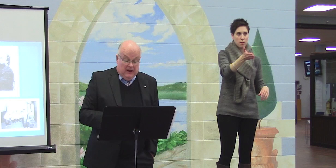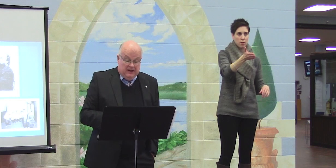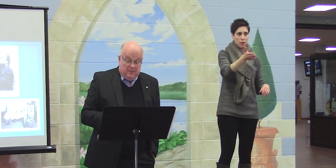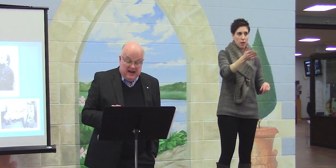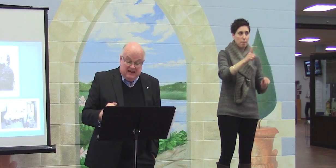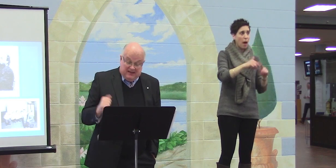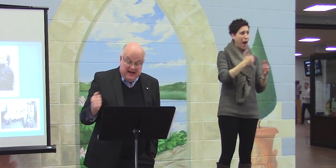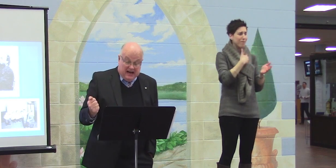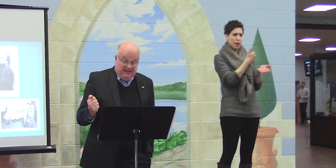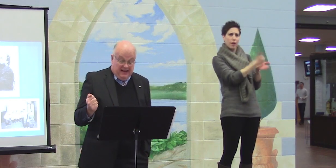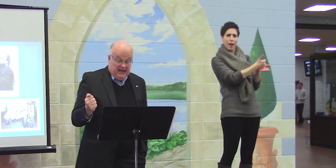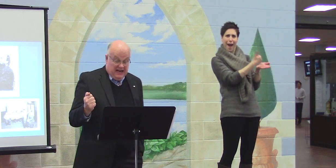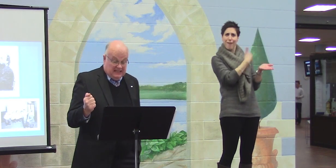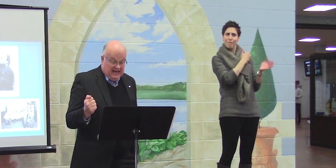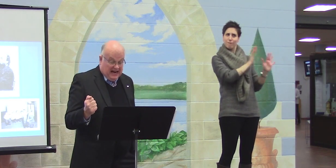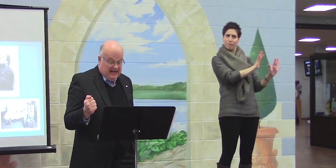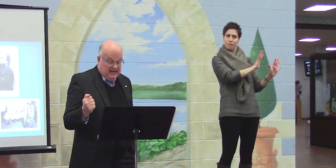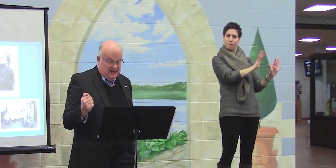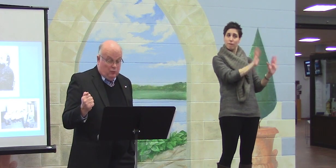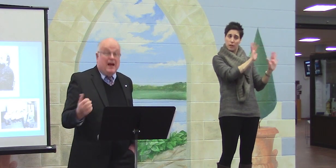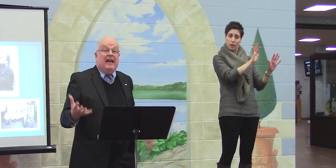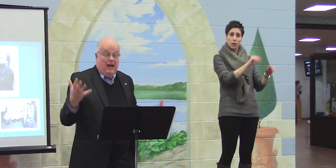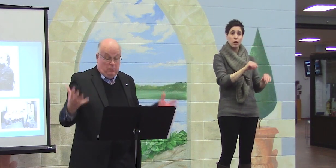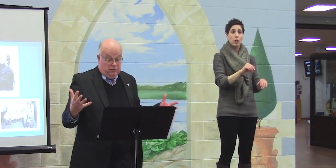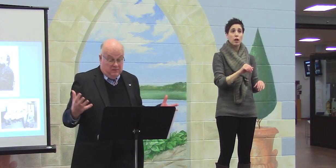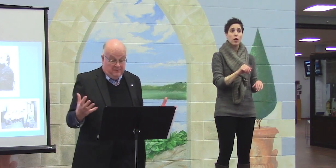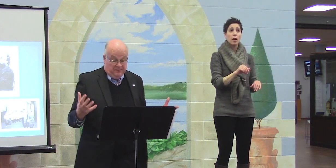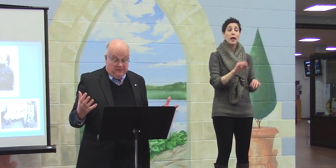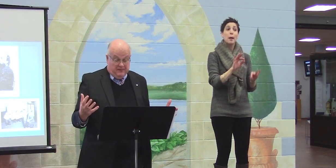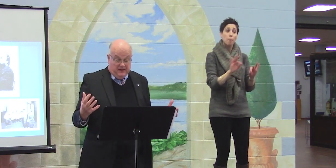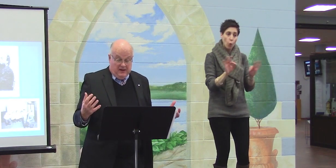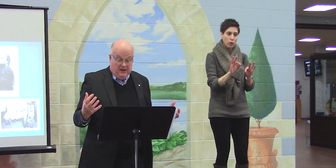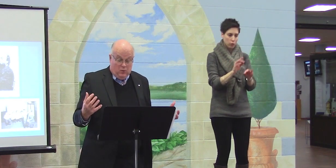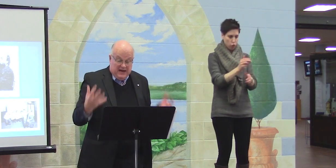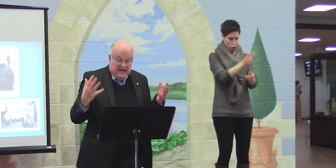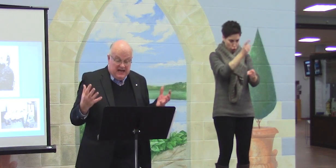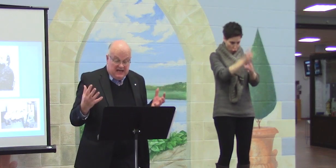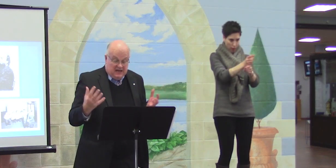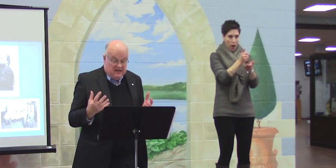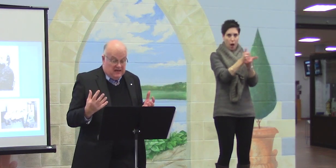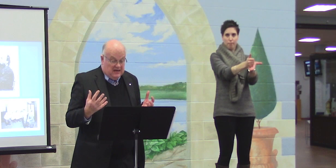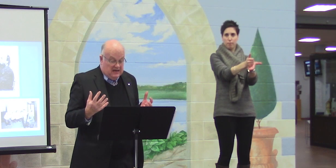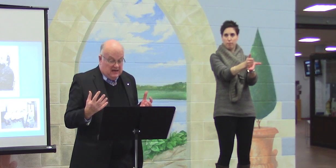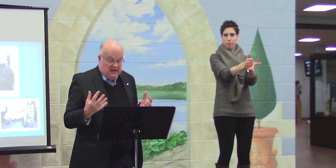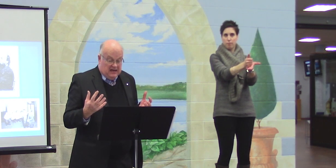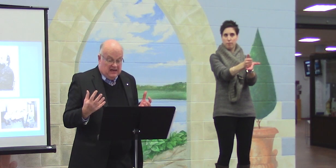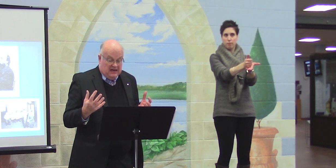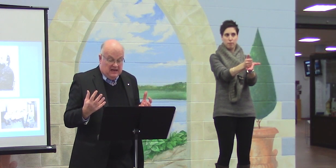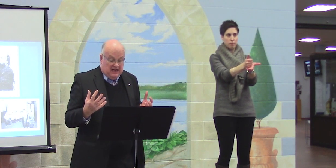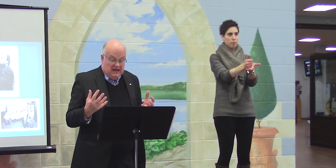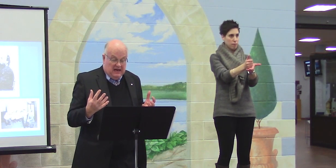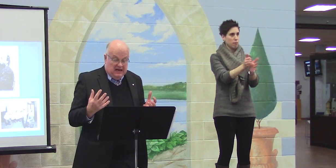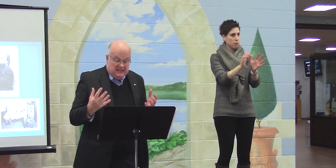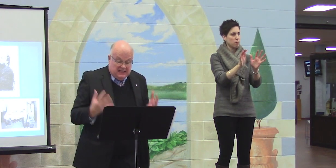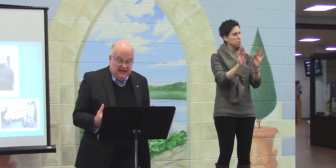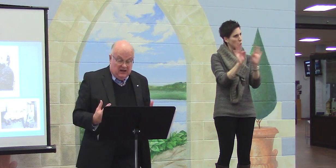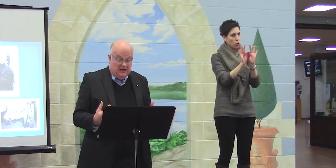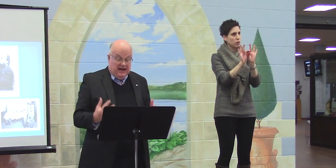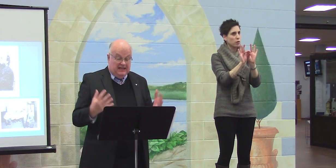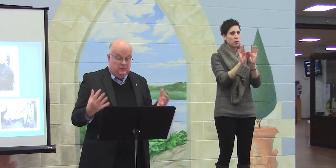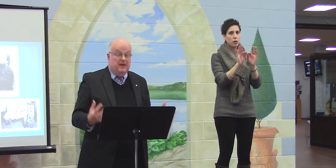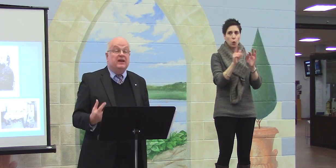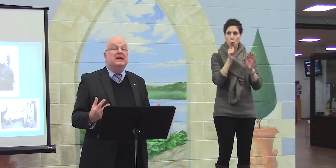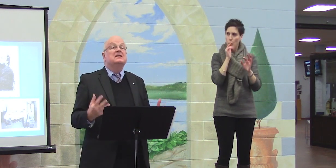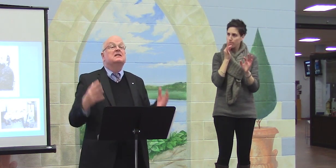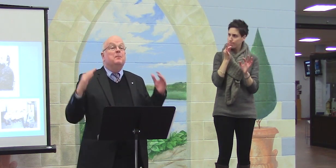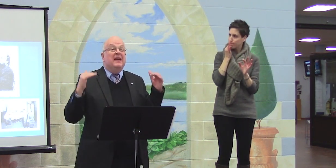The main thing, I think, is getting the right help. We need skilled